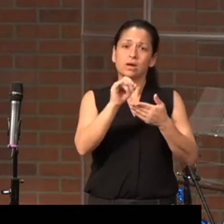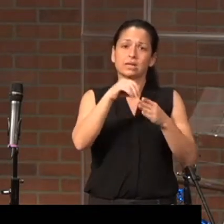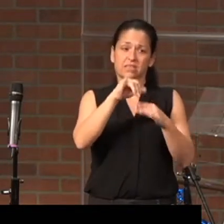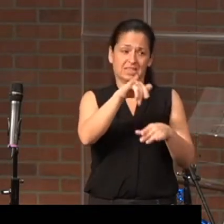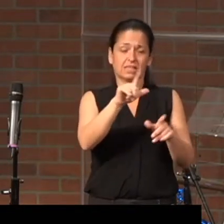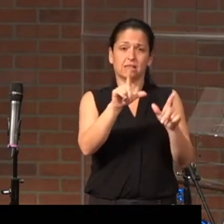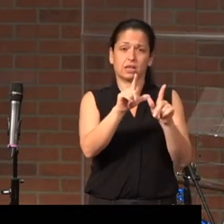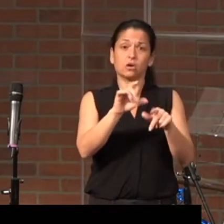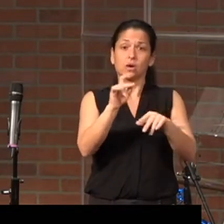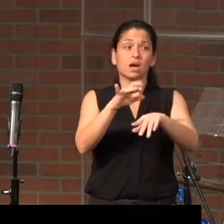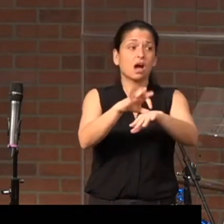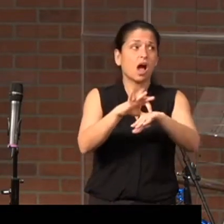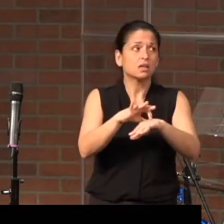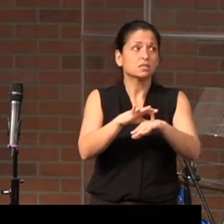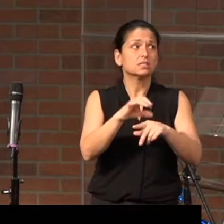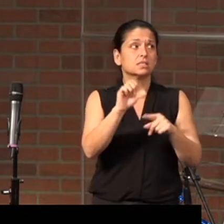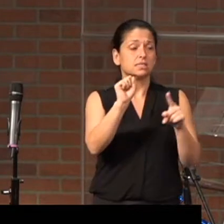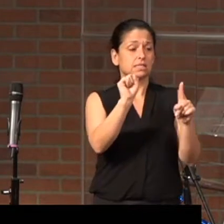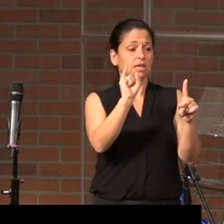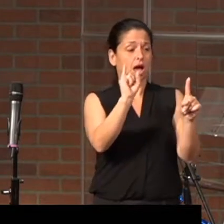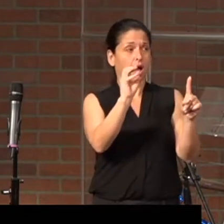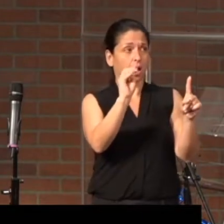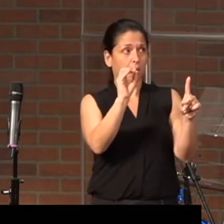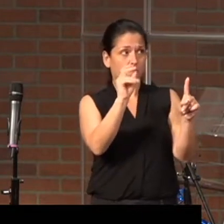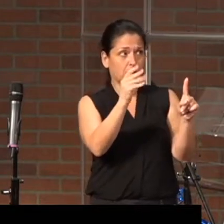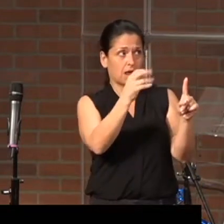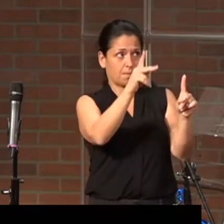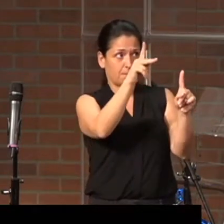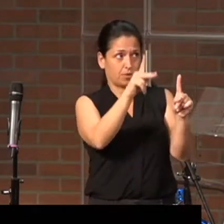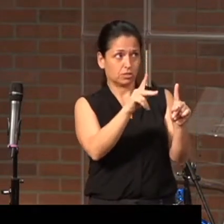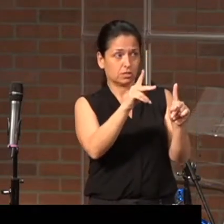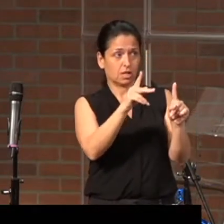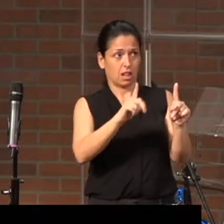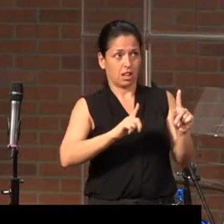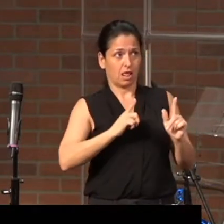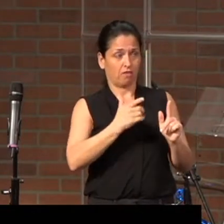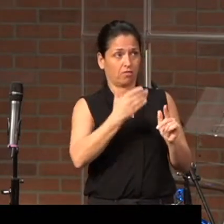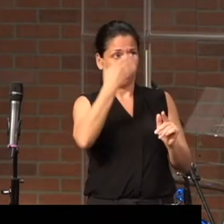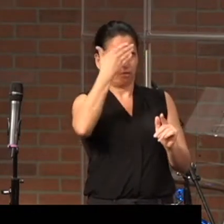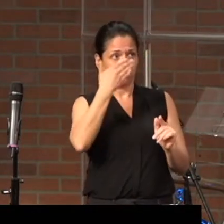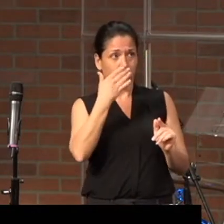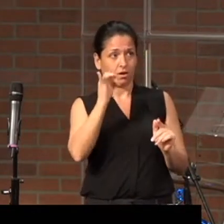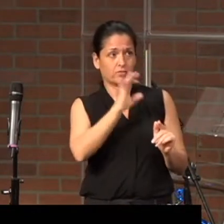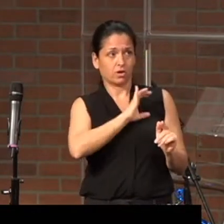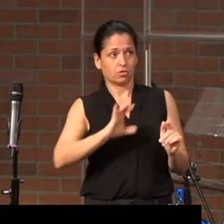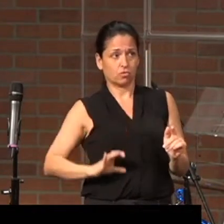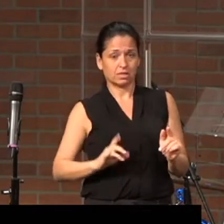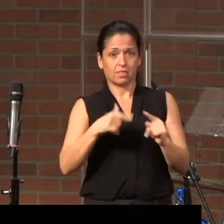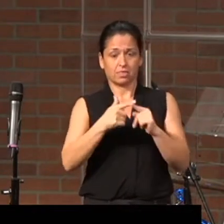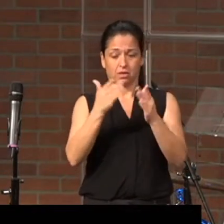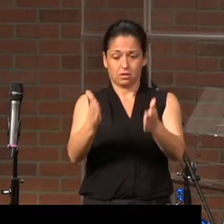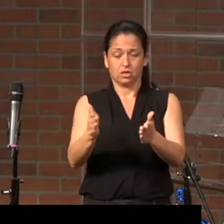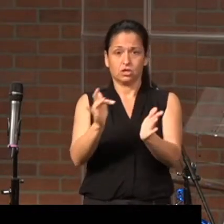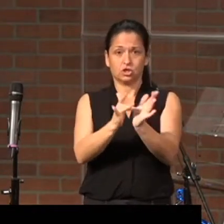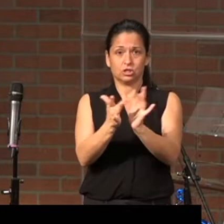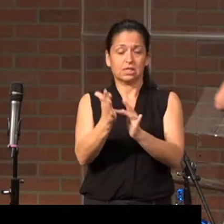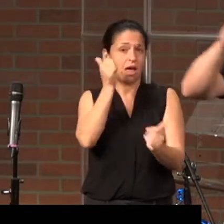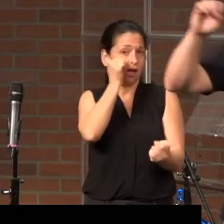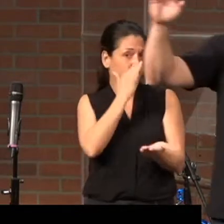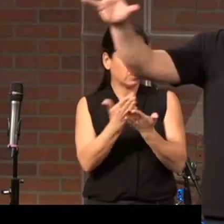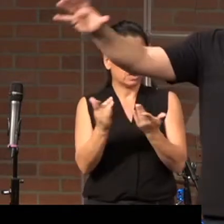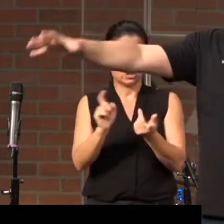Simon, person and life before Christ, then there's Jesus, everything changes